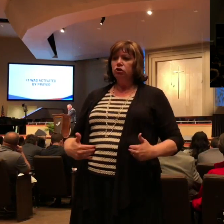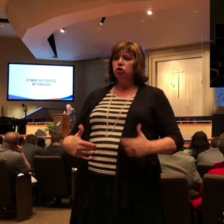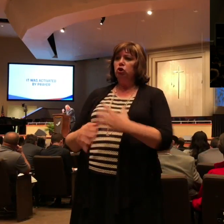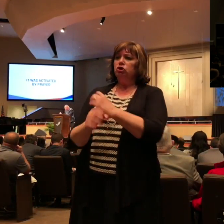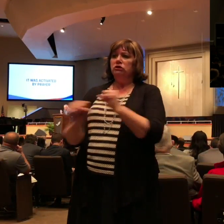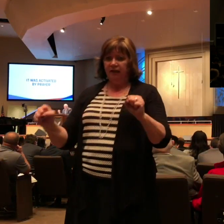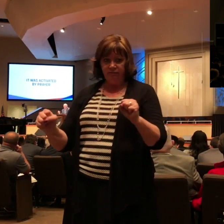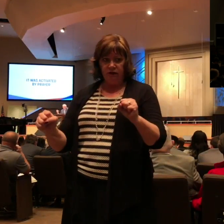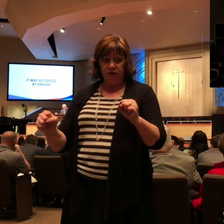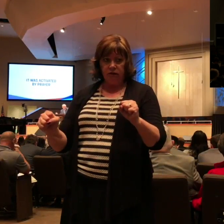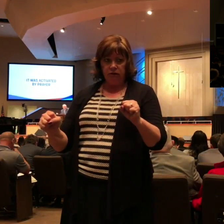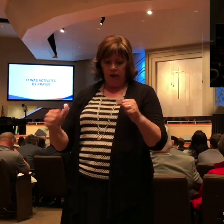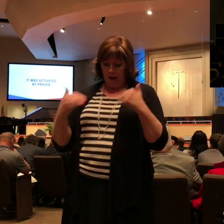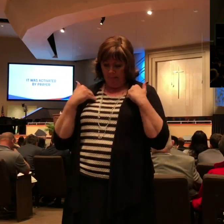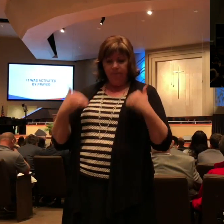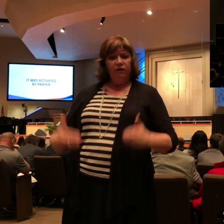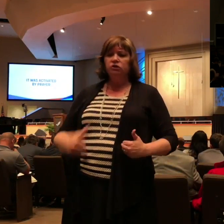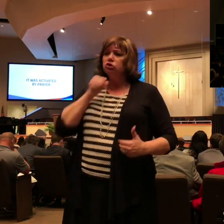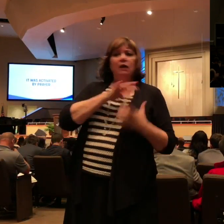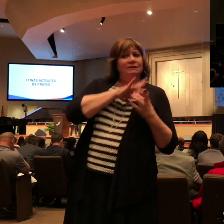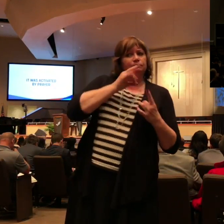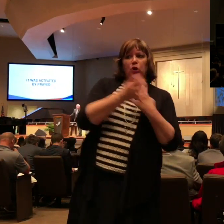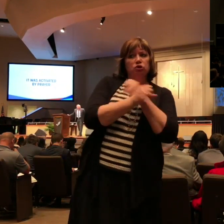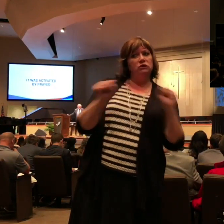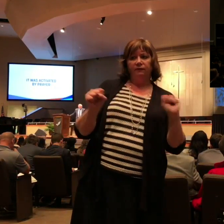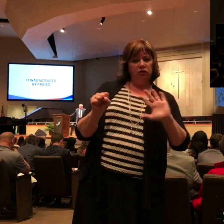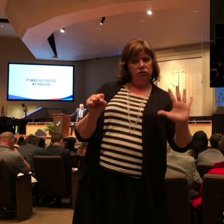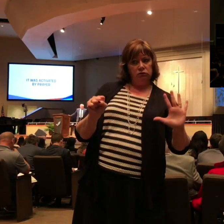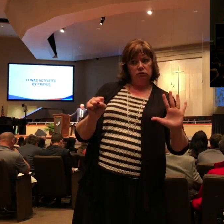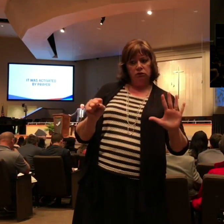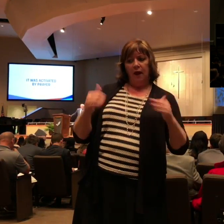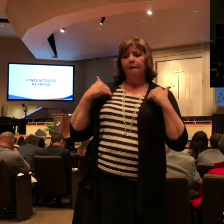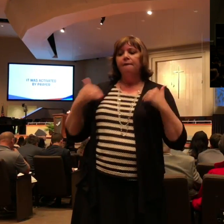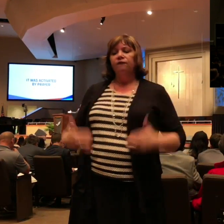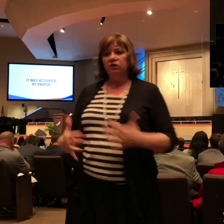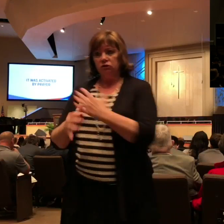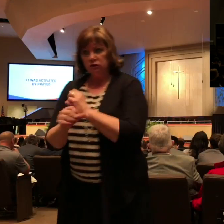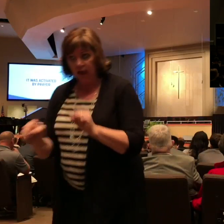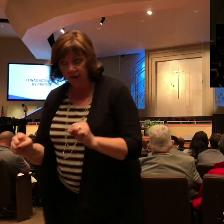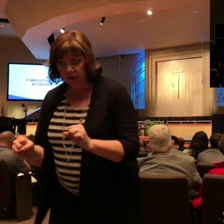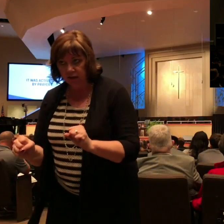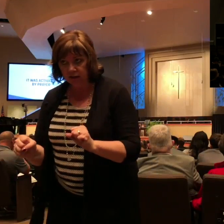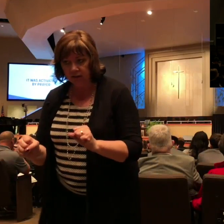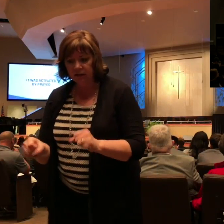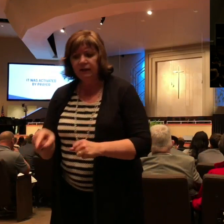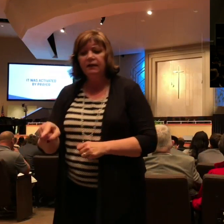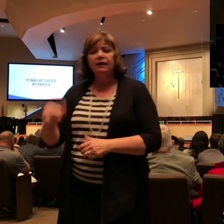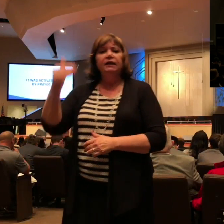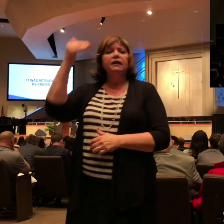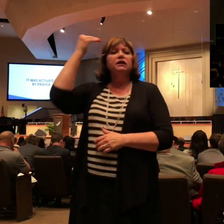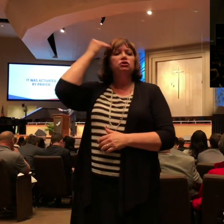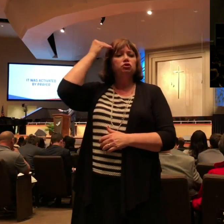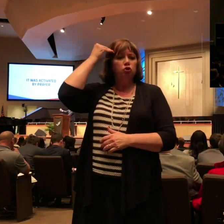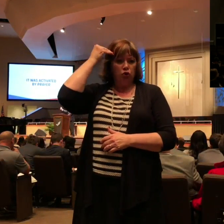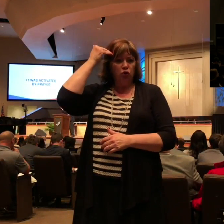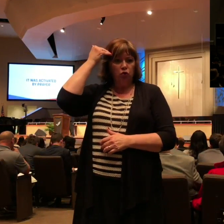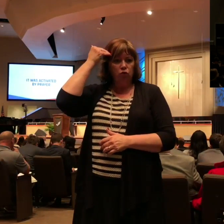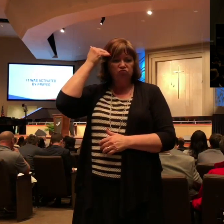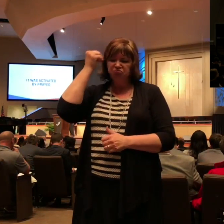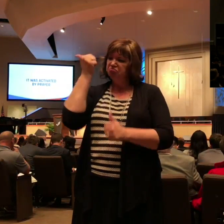talking about his personal vindication. He's talking about, I'm getting out of here. And I know I'm getting out of here because of your prayers and because